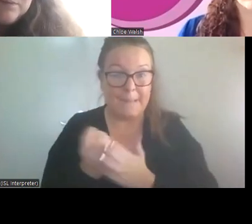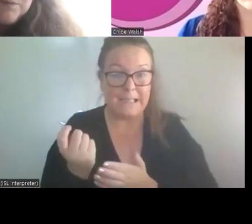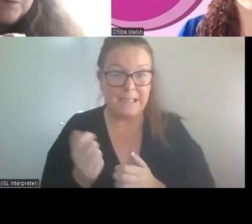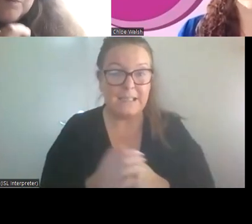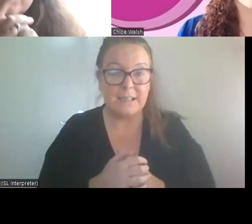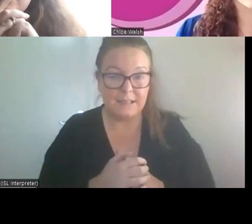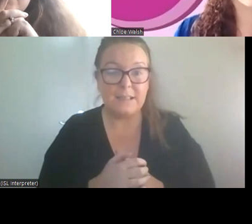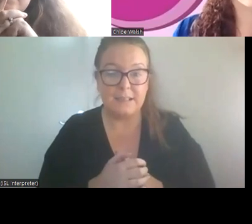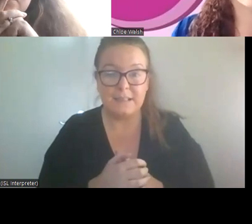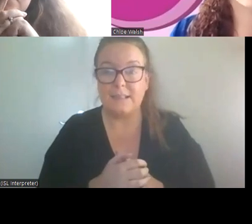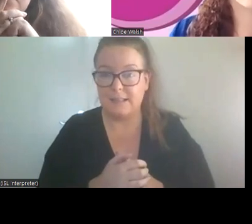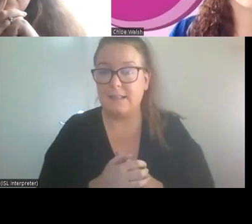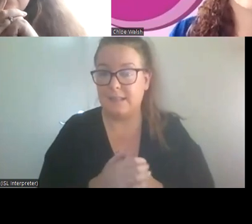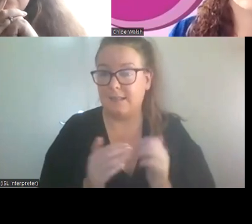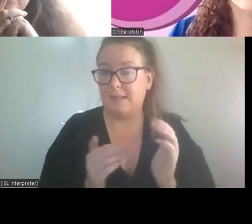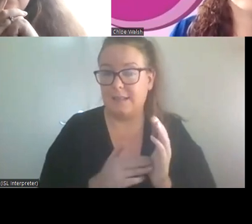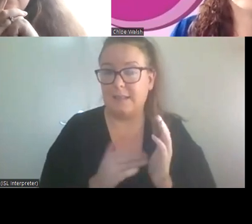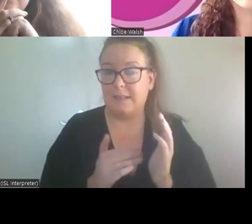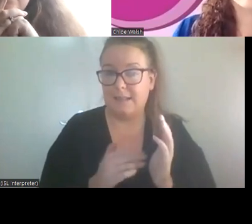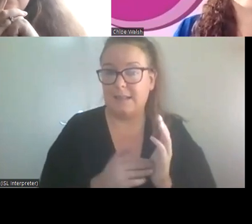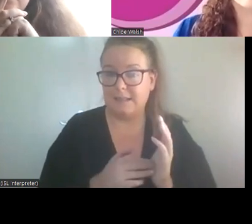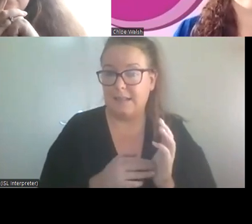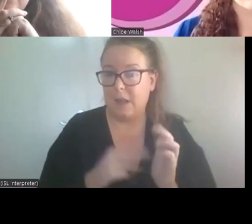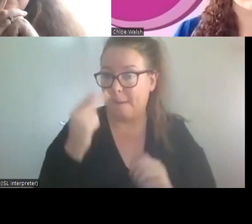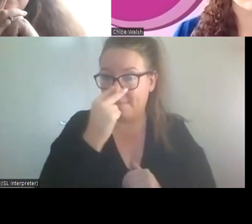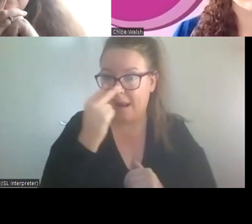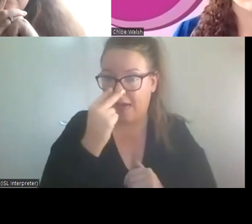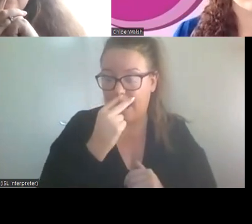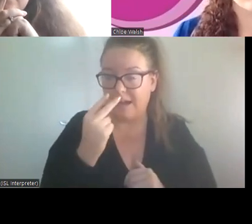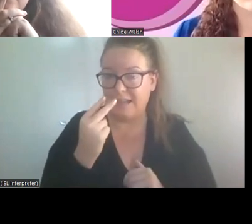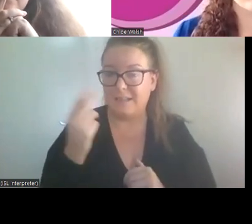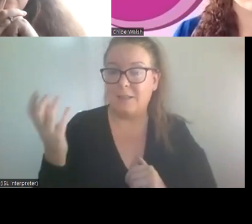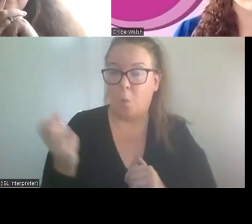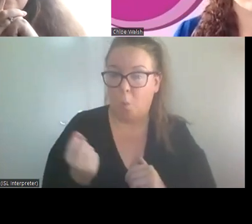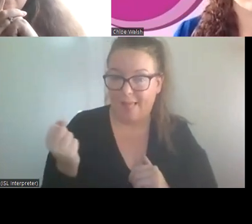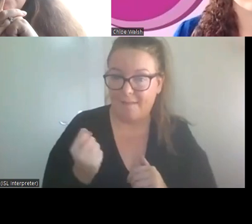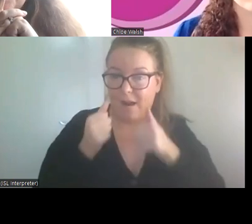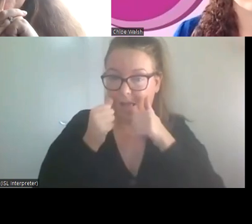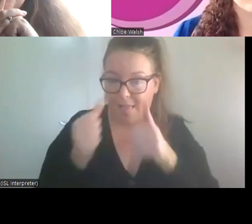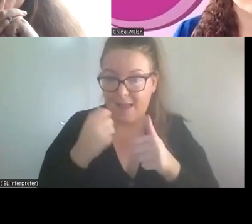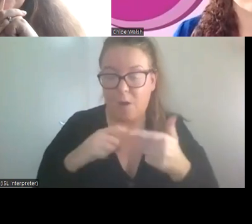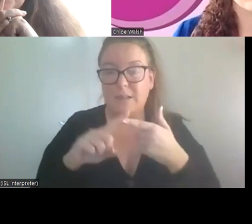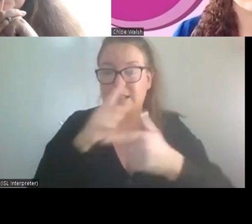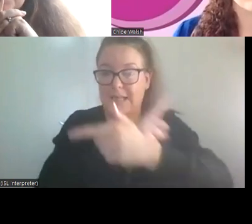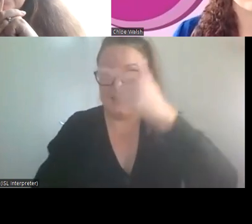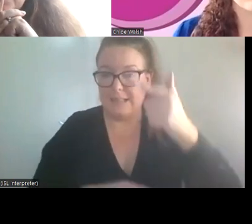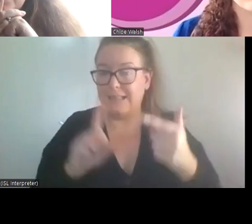Yes. I, I, on blind welfare allowance, on disability allowance, on, I think, invalidity allowance,